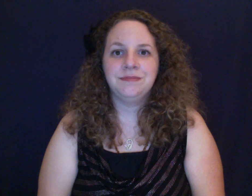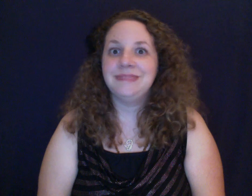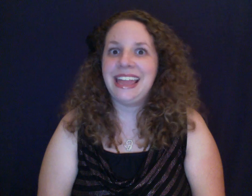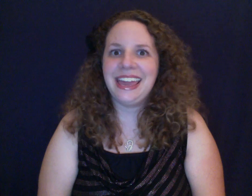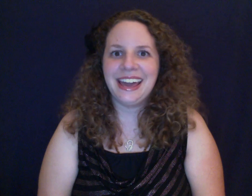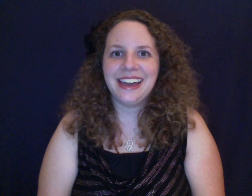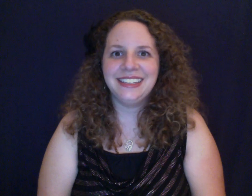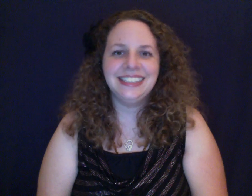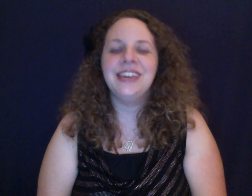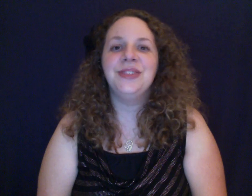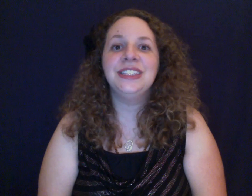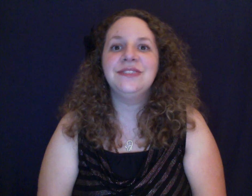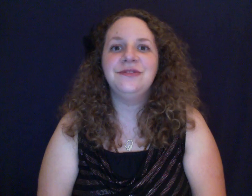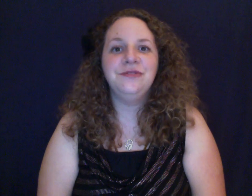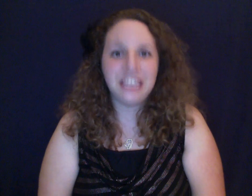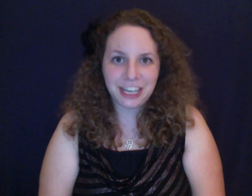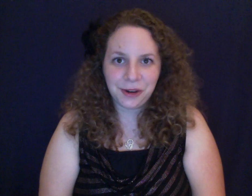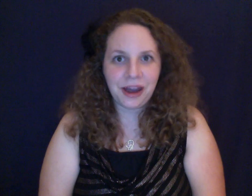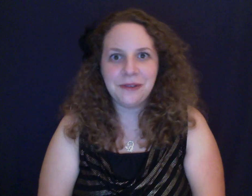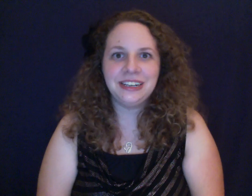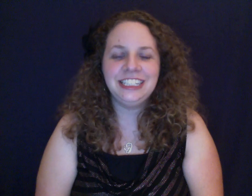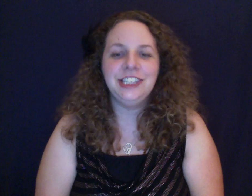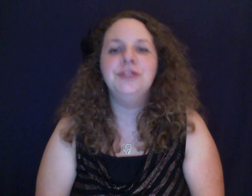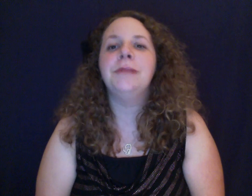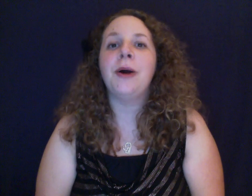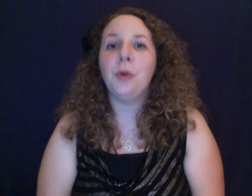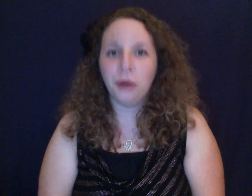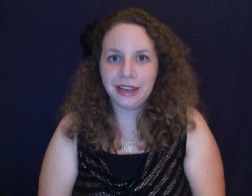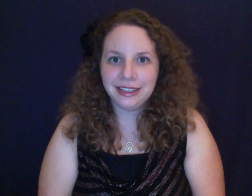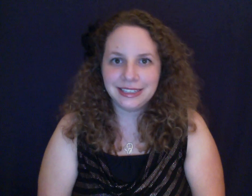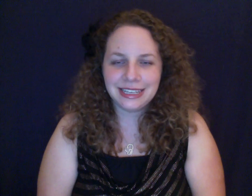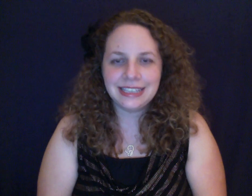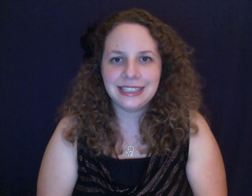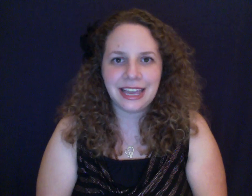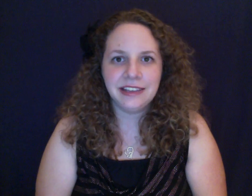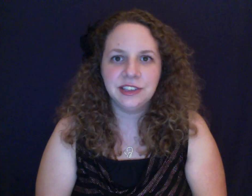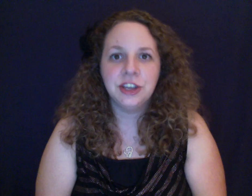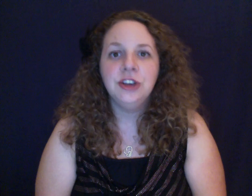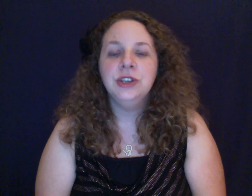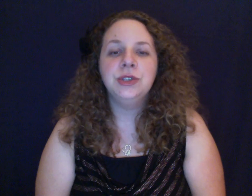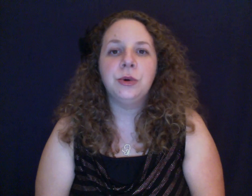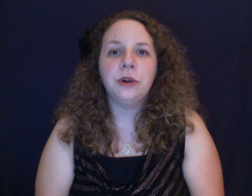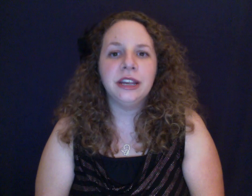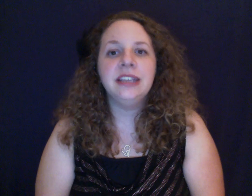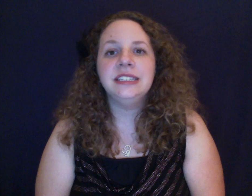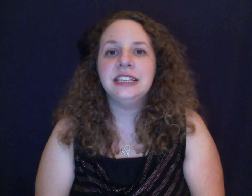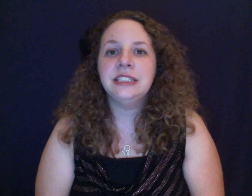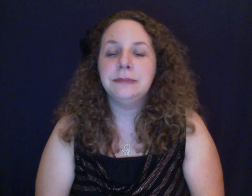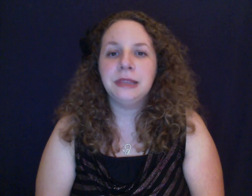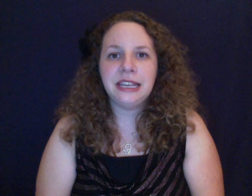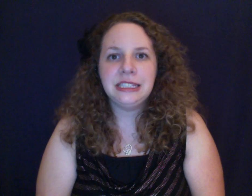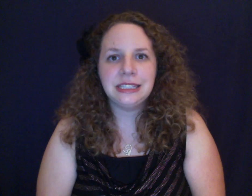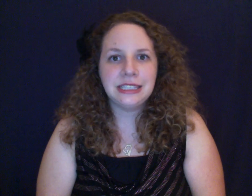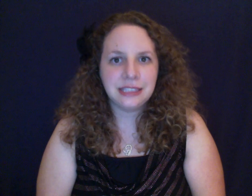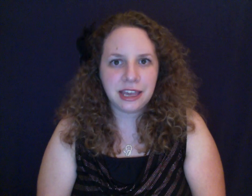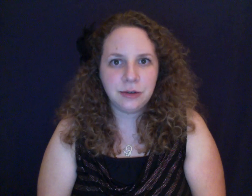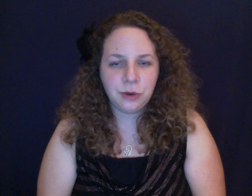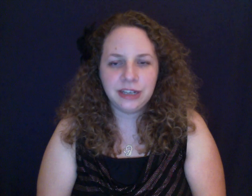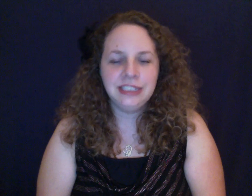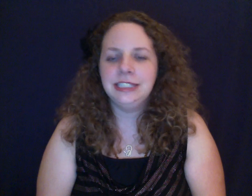Hey guys! In this video, I want to teach you about orienting signs. So orienting to place the sign where it needs